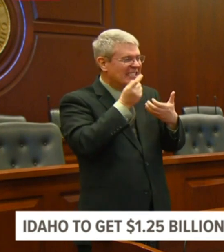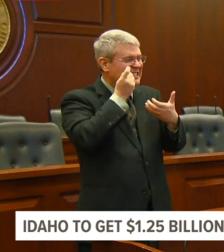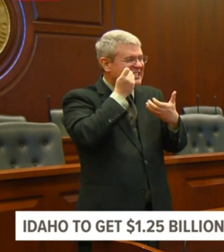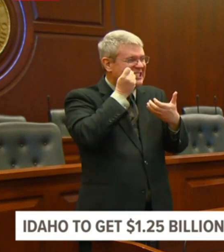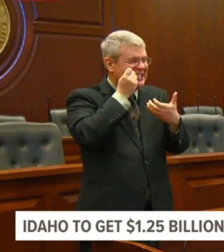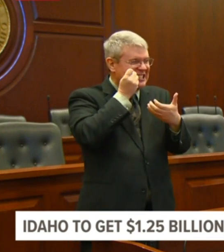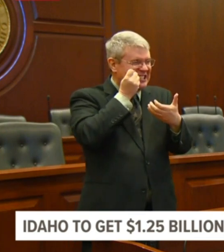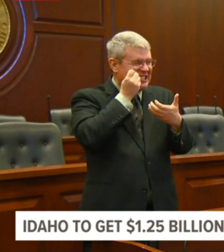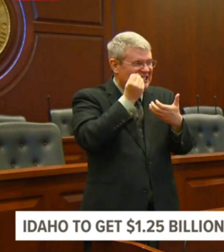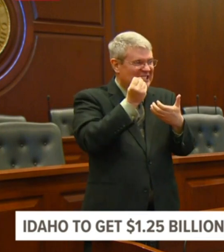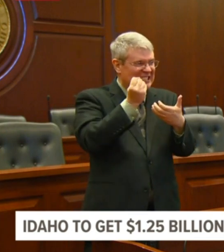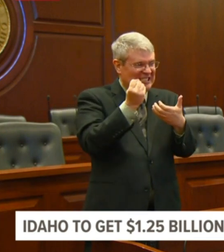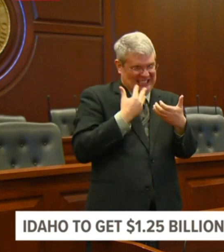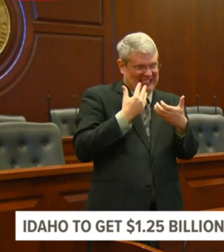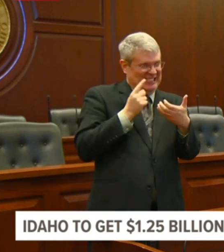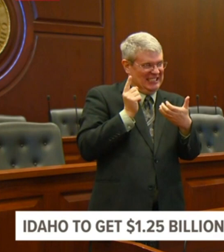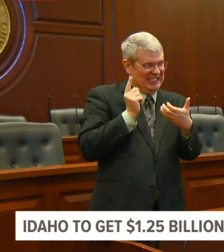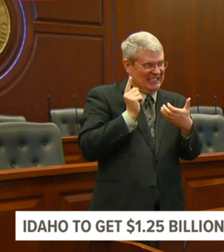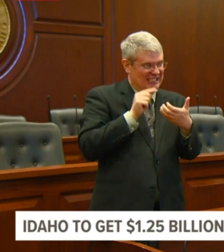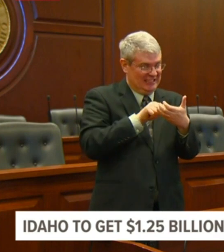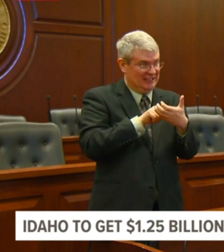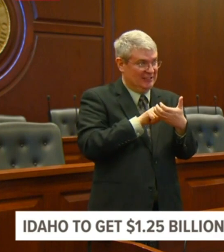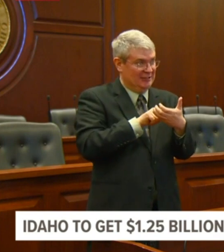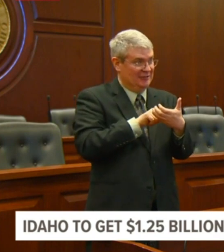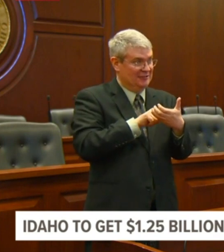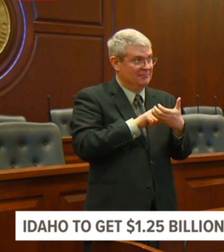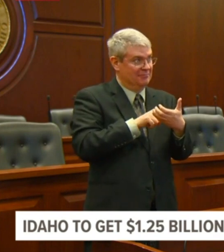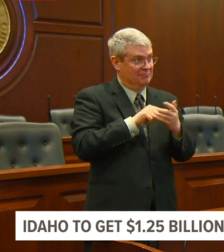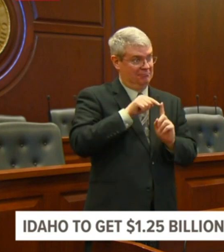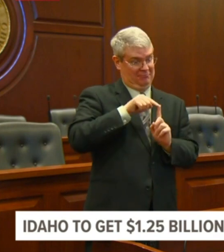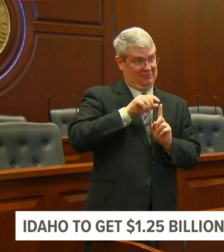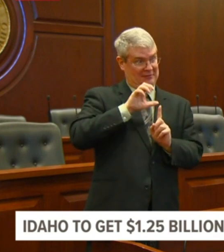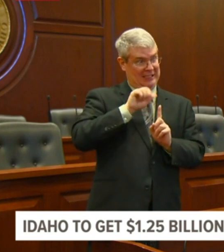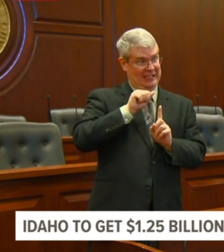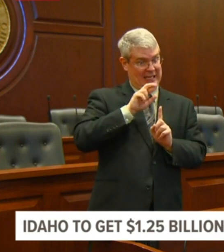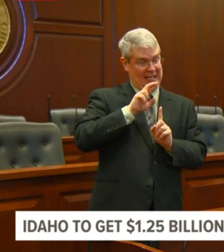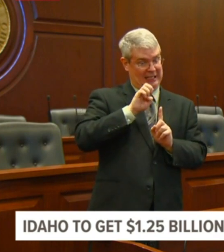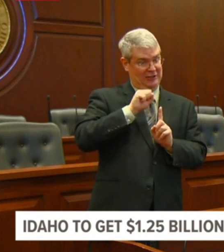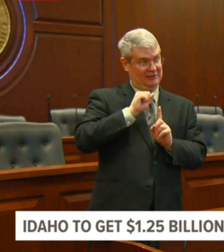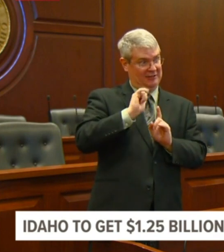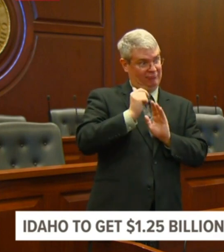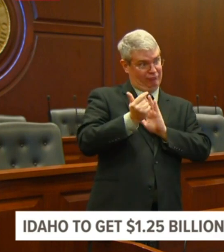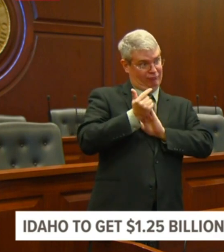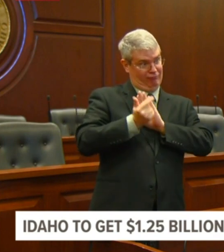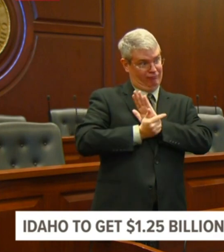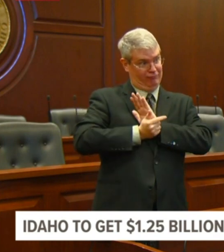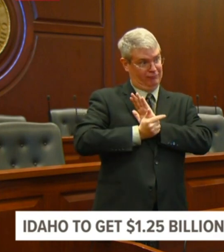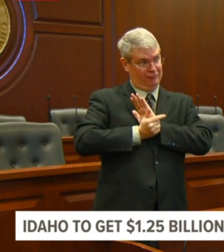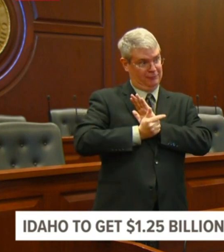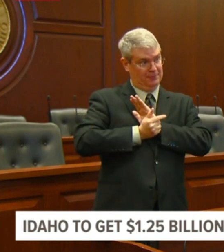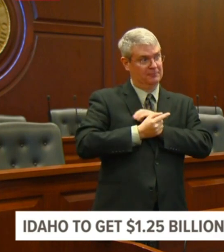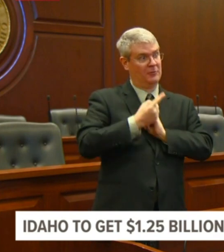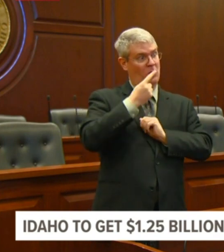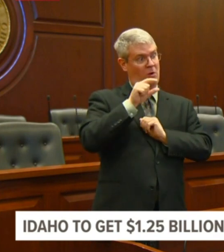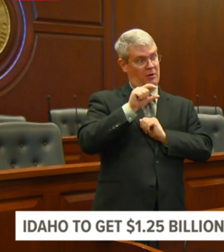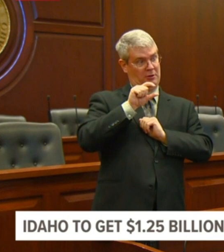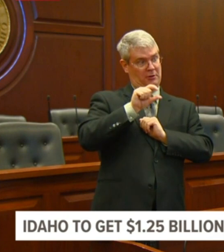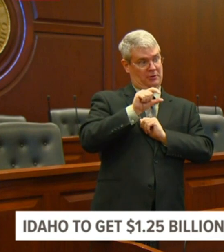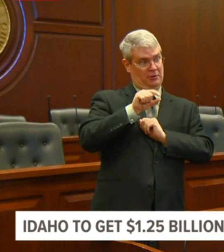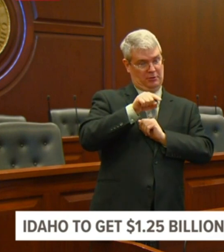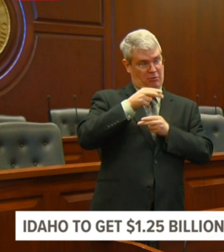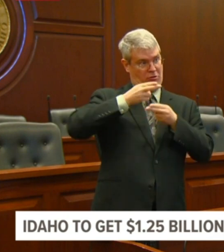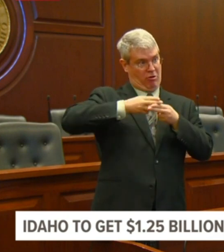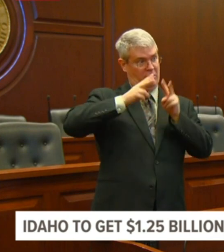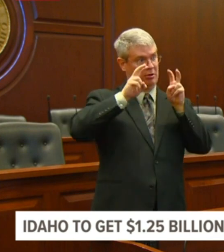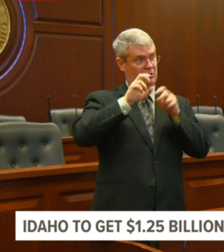Aid, Relief, and Economic Security Act, there is a provision called the Paycheck Protection Program and Loan Forgiveness. The Paycheck